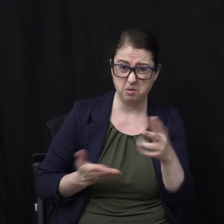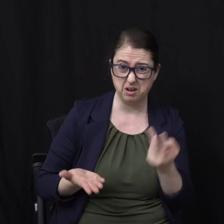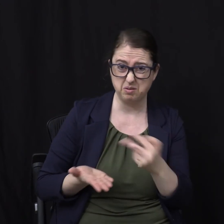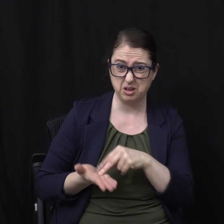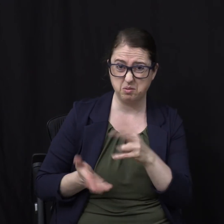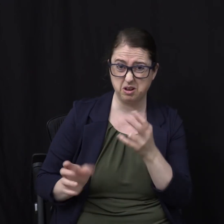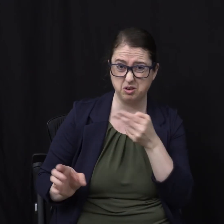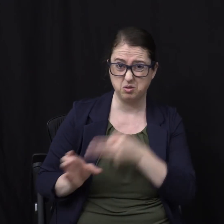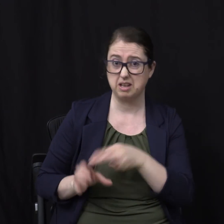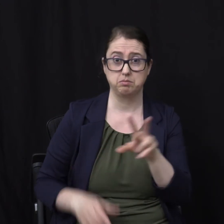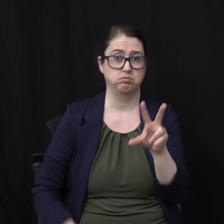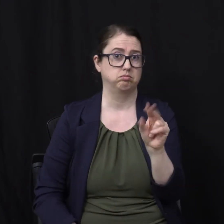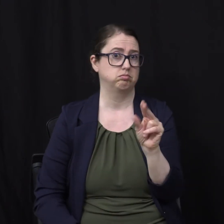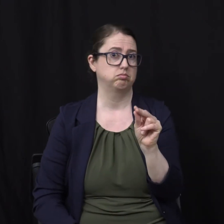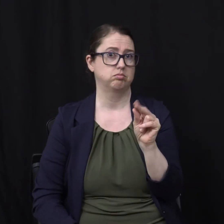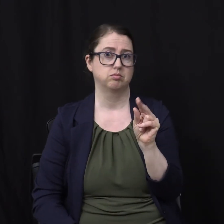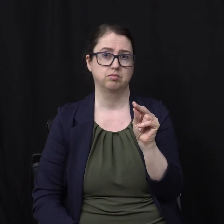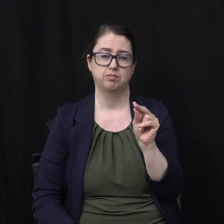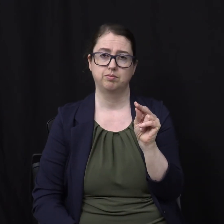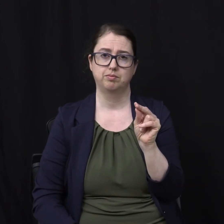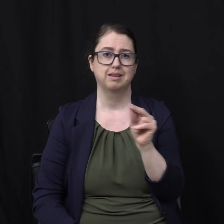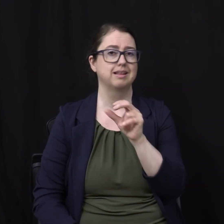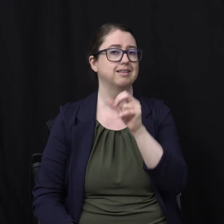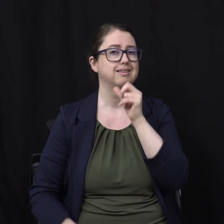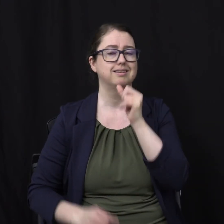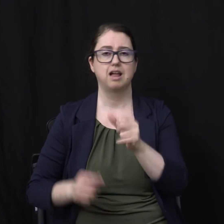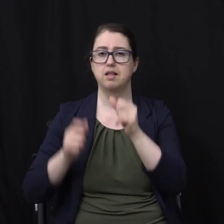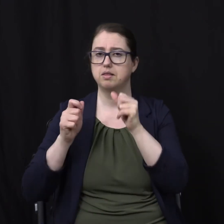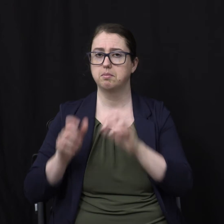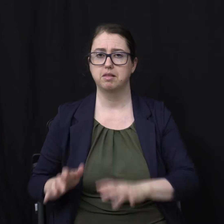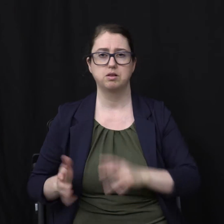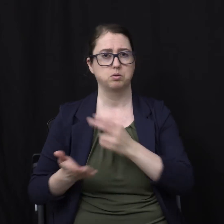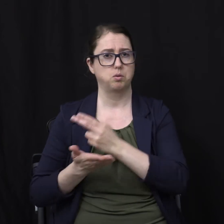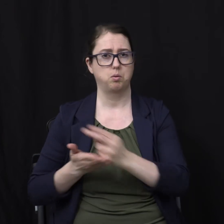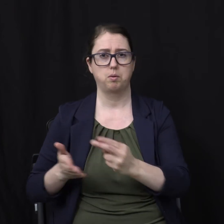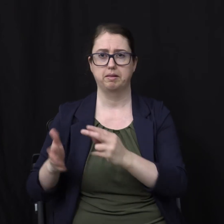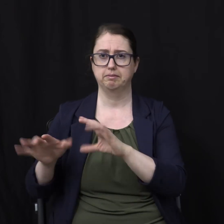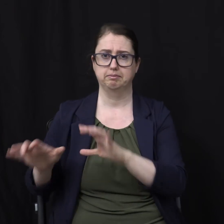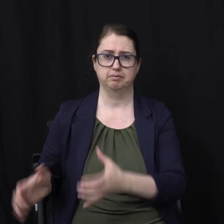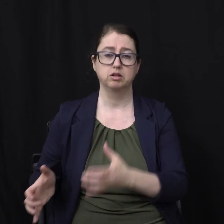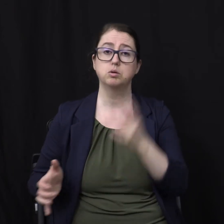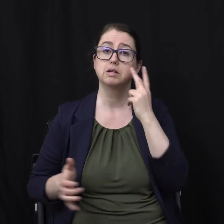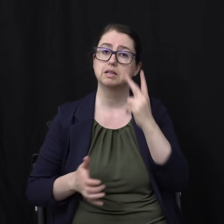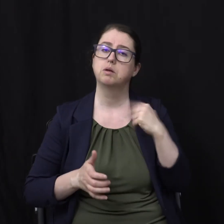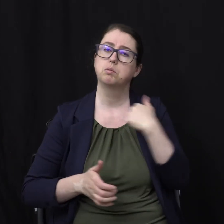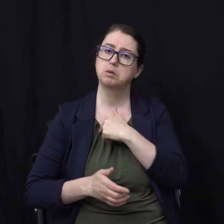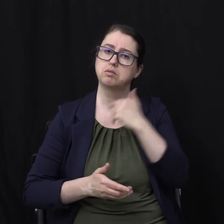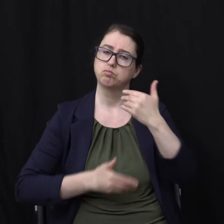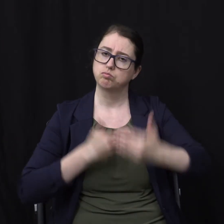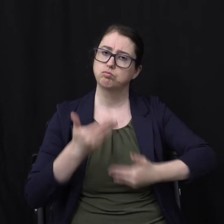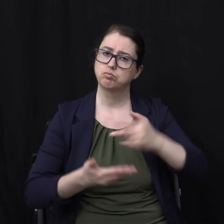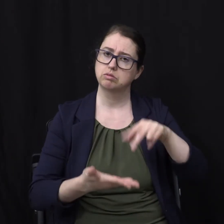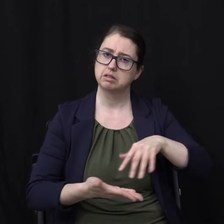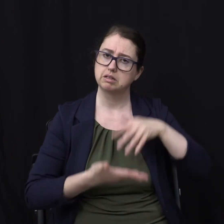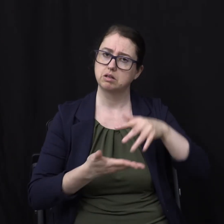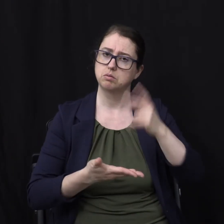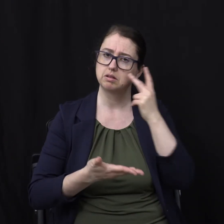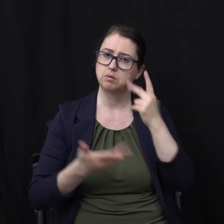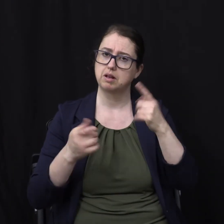in Not at all Because that's not The blessed and holy one And you'll see What happens As we continue To study this What happens